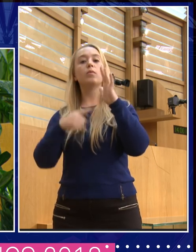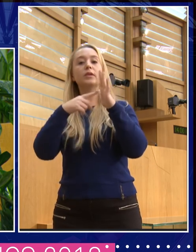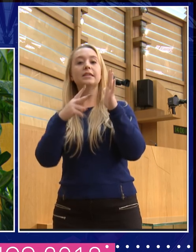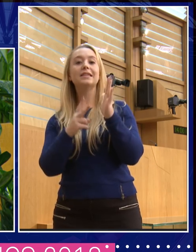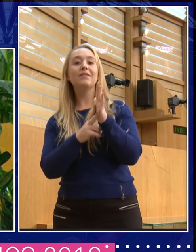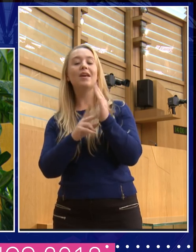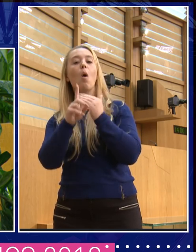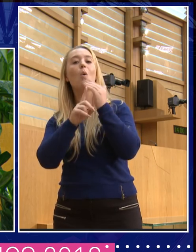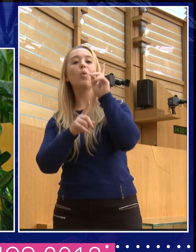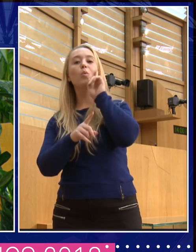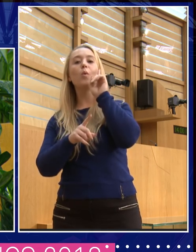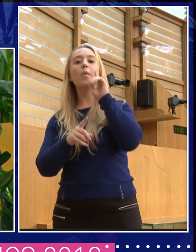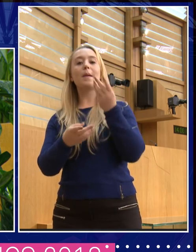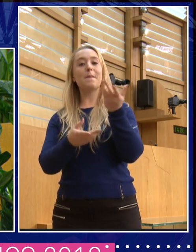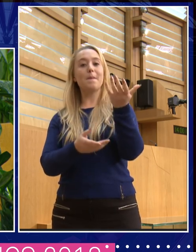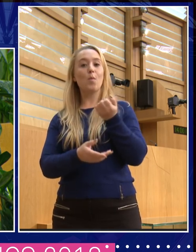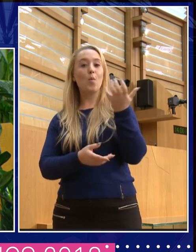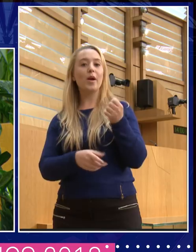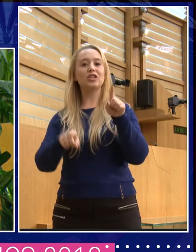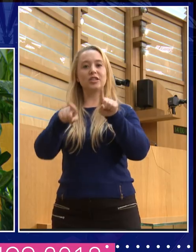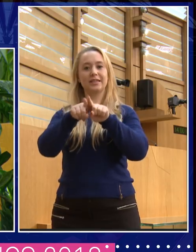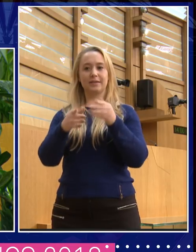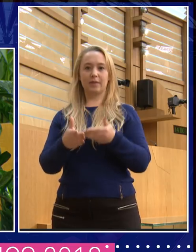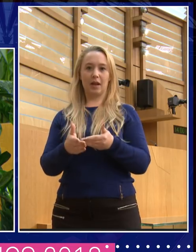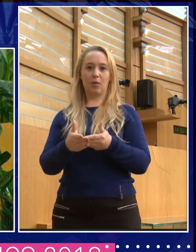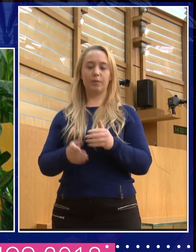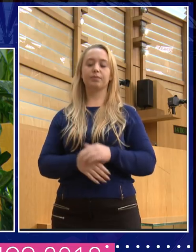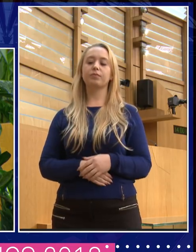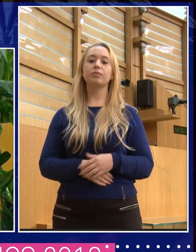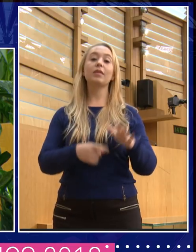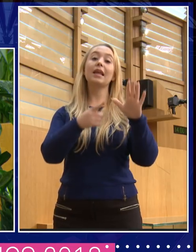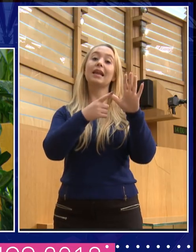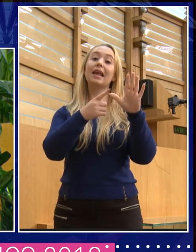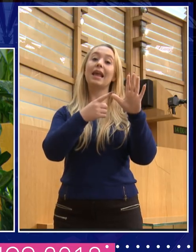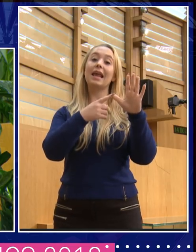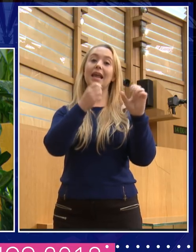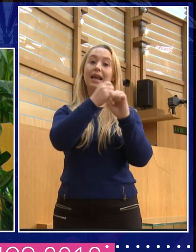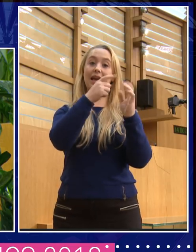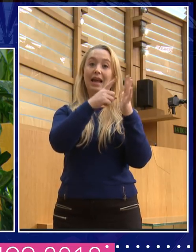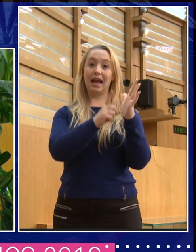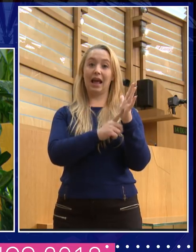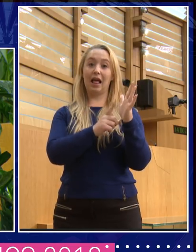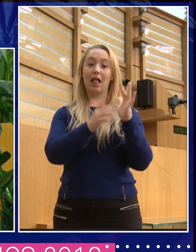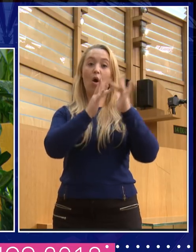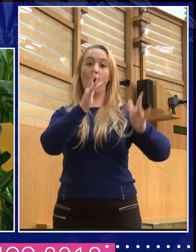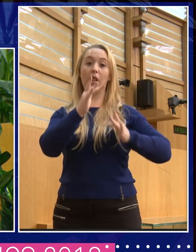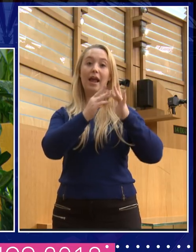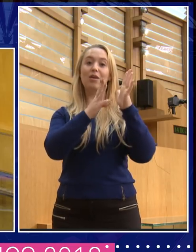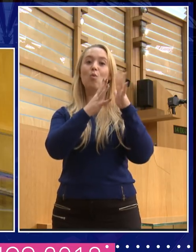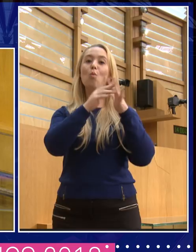or whatever. But they don't do that. And I'm pleased to say that A. A. Gill had his Wikipedia page hacked and had